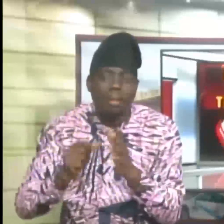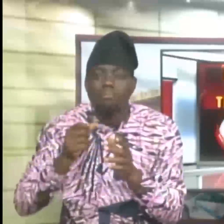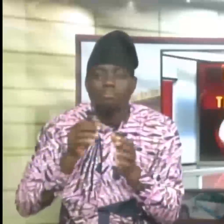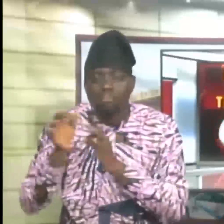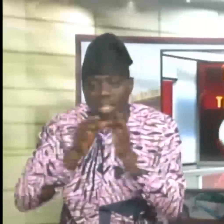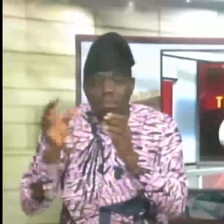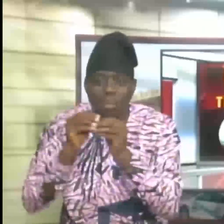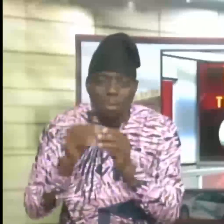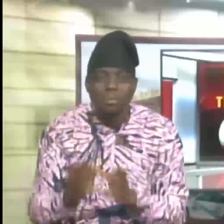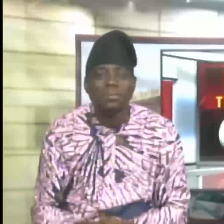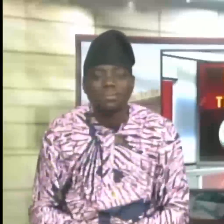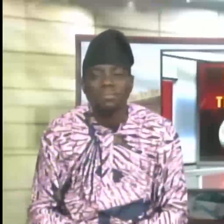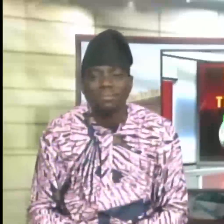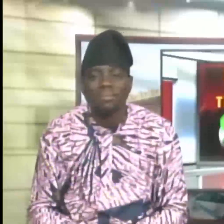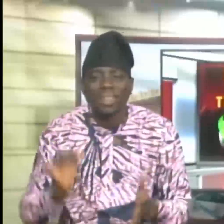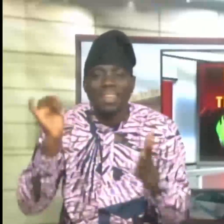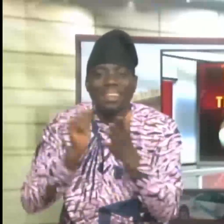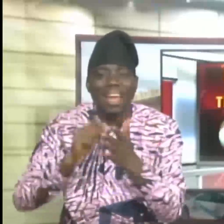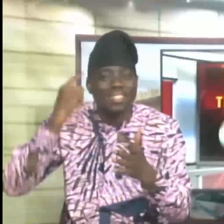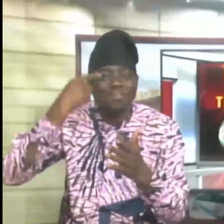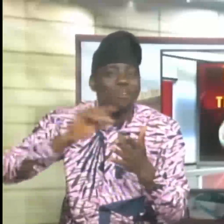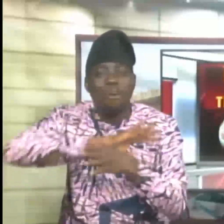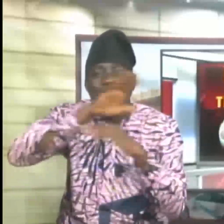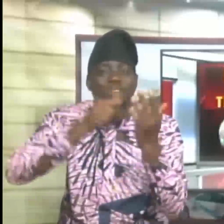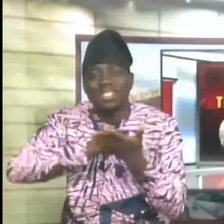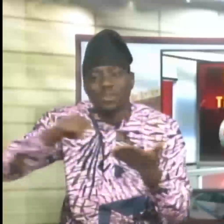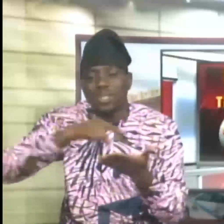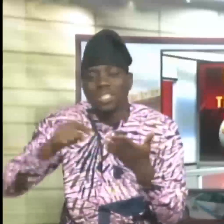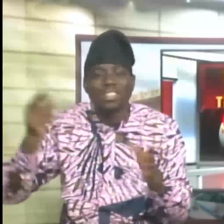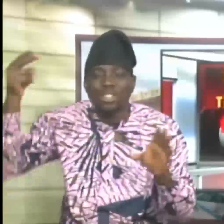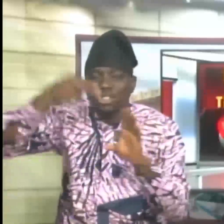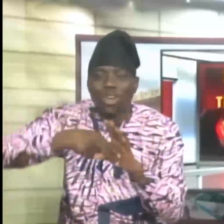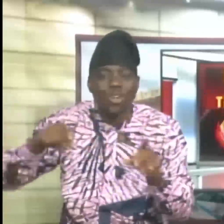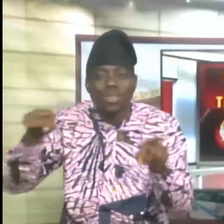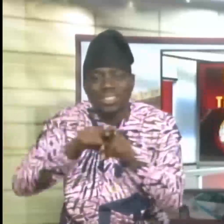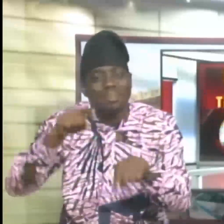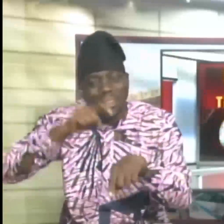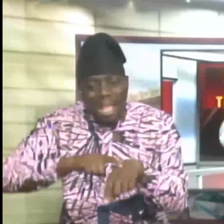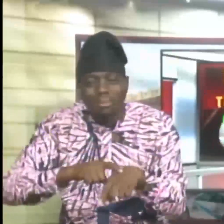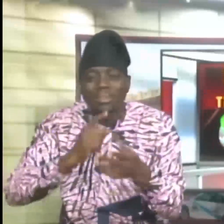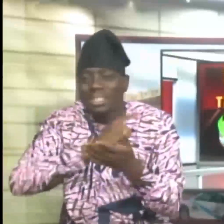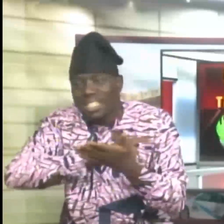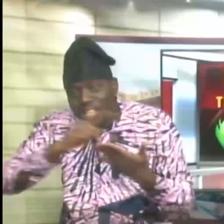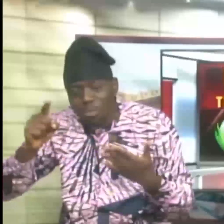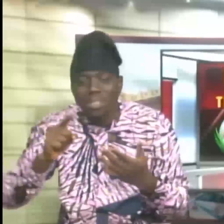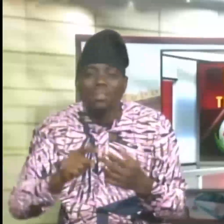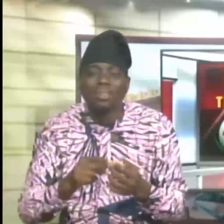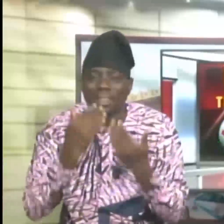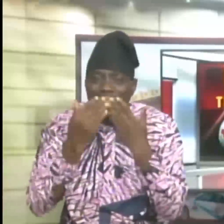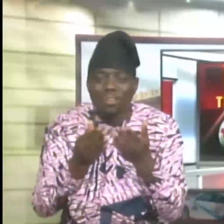tears. That is all for this week's edition. Join us again same time, same station next week. Thanks for